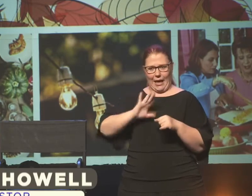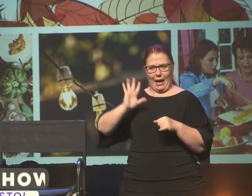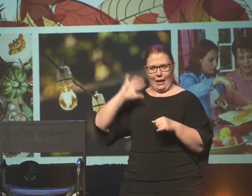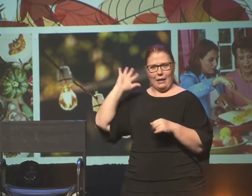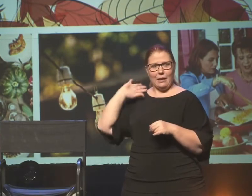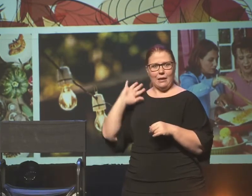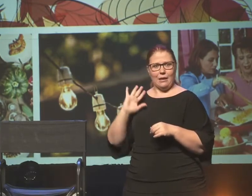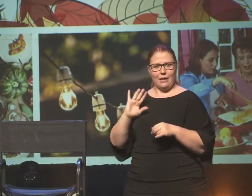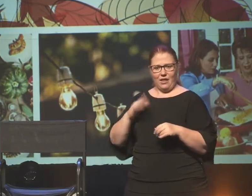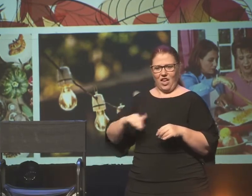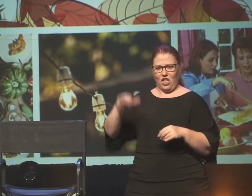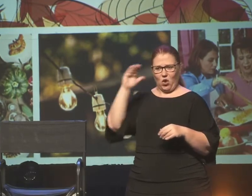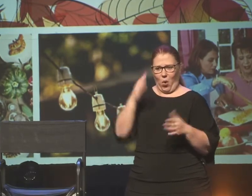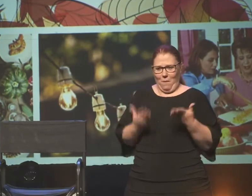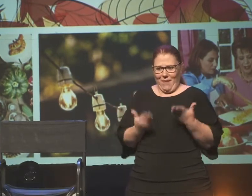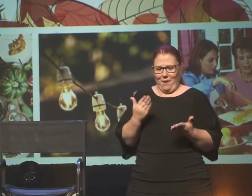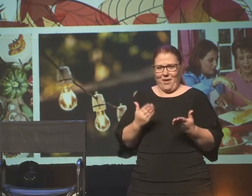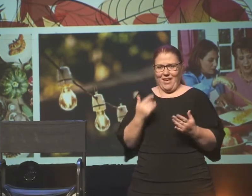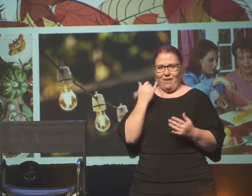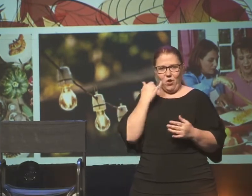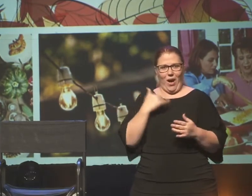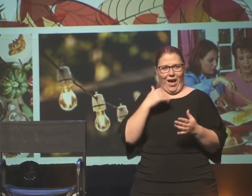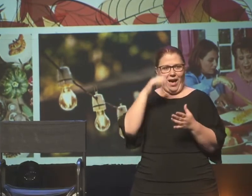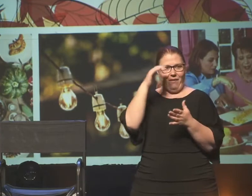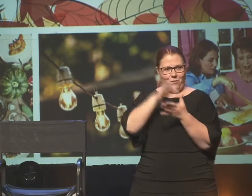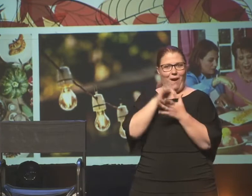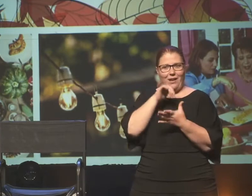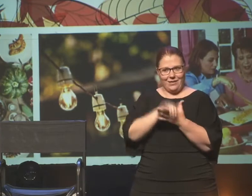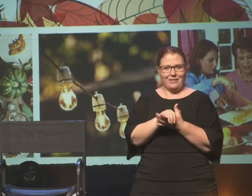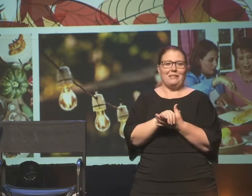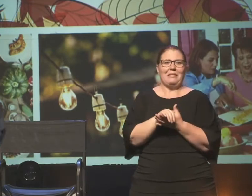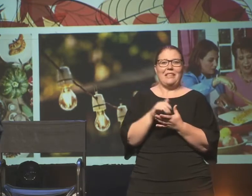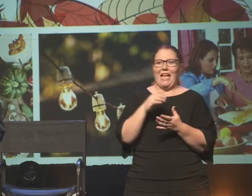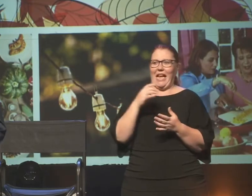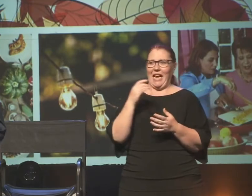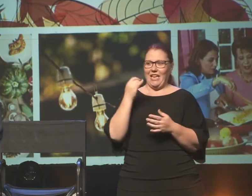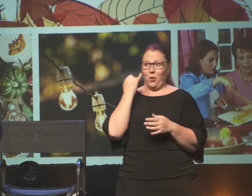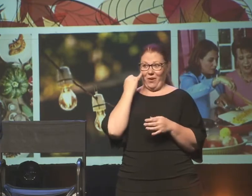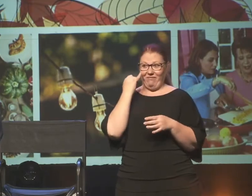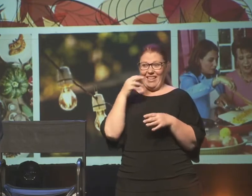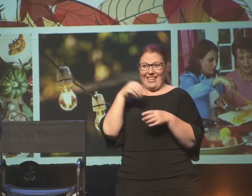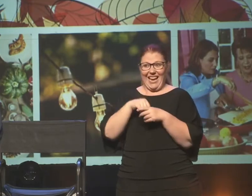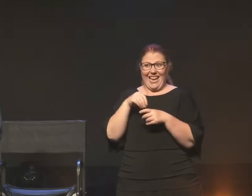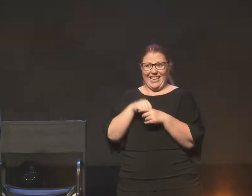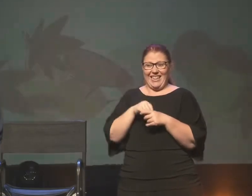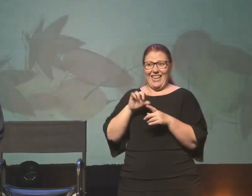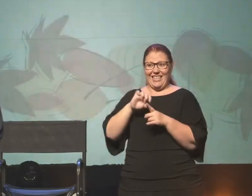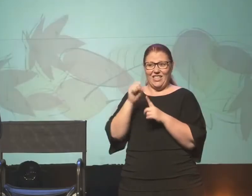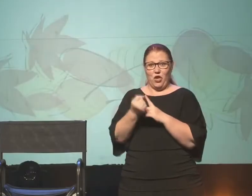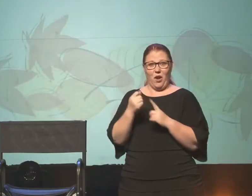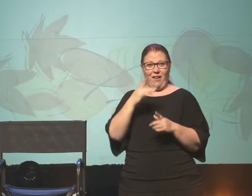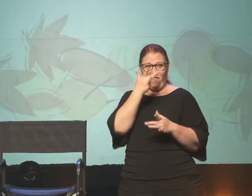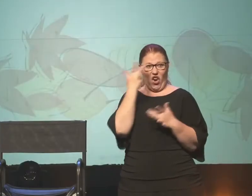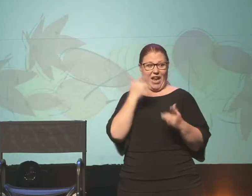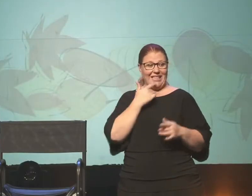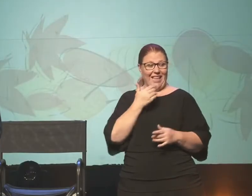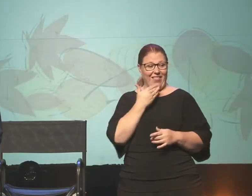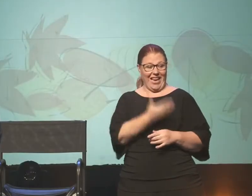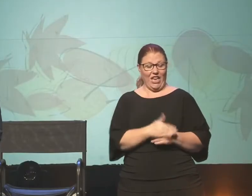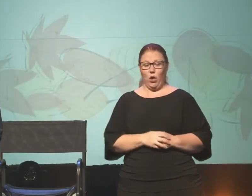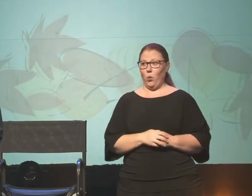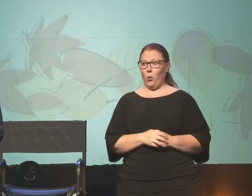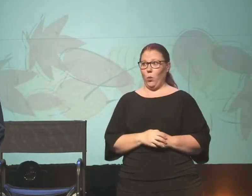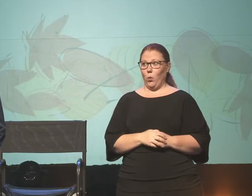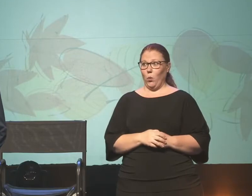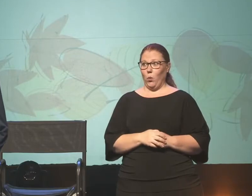maybe even as an adult, if have a spouse, a significant other, and you were in a scenario and you forgot to say thank you? And you got